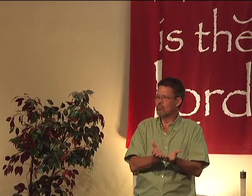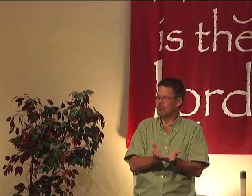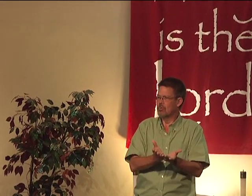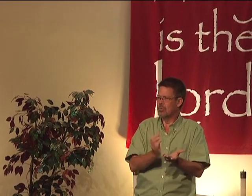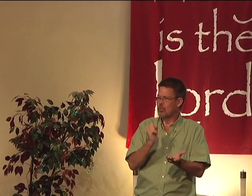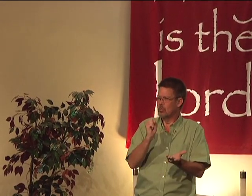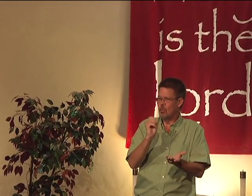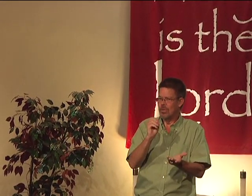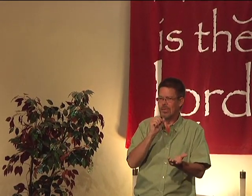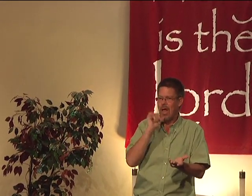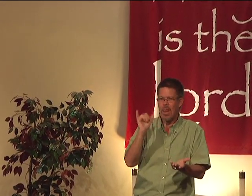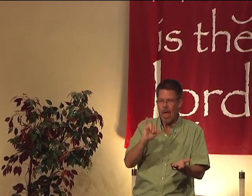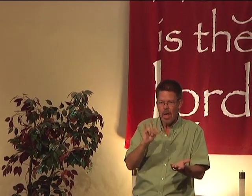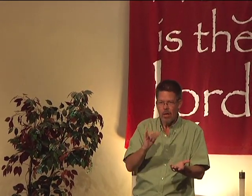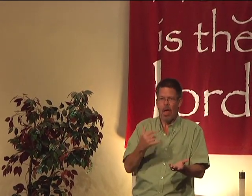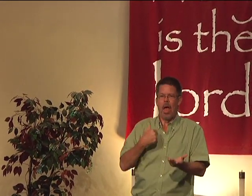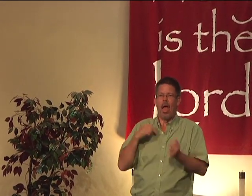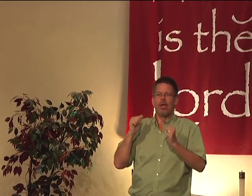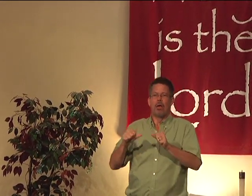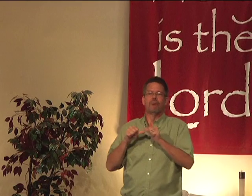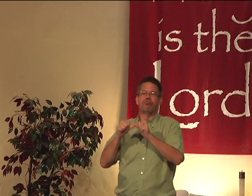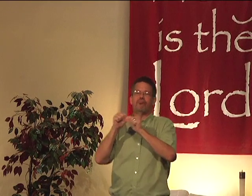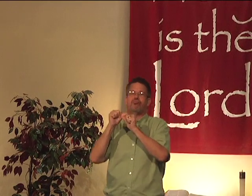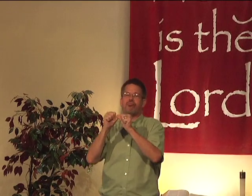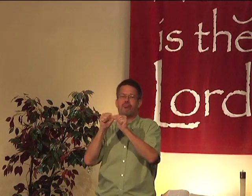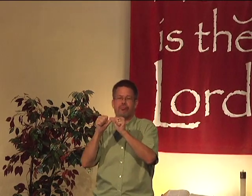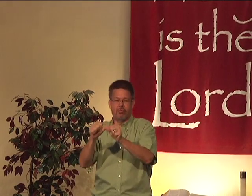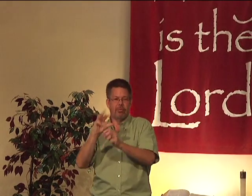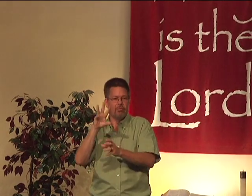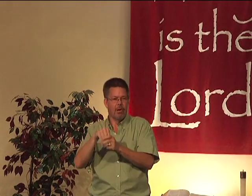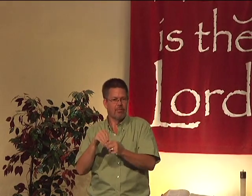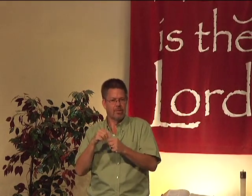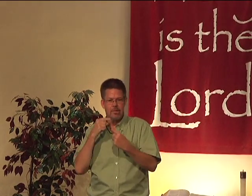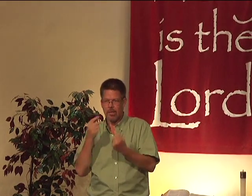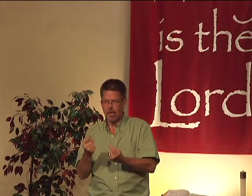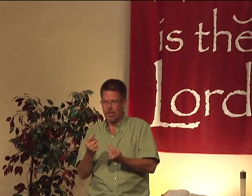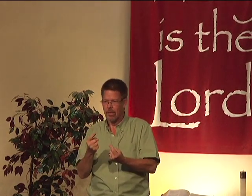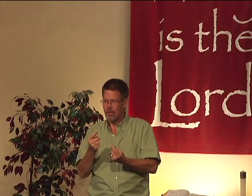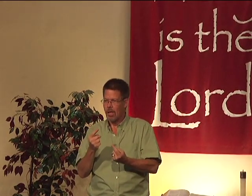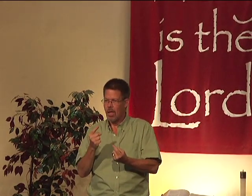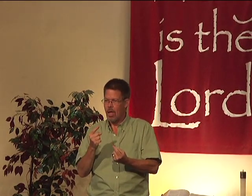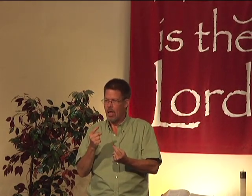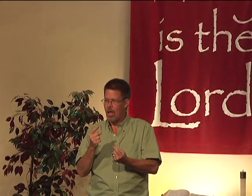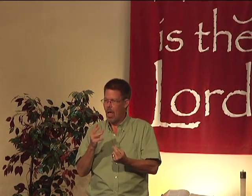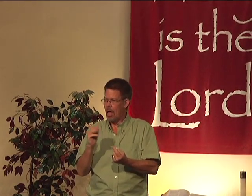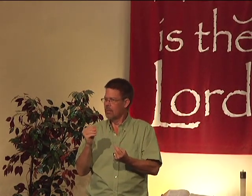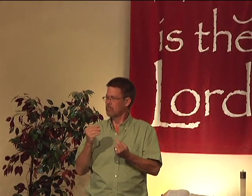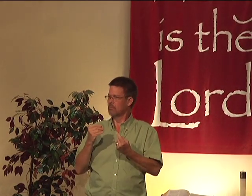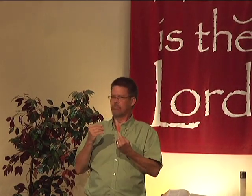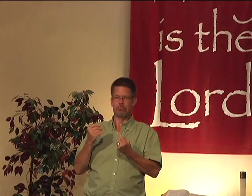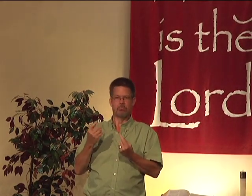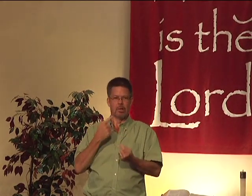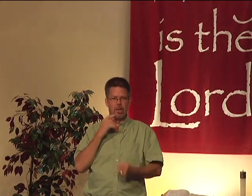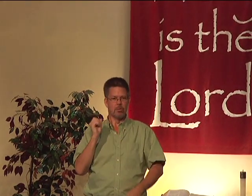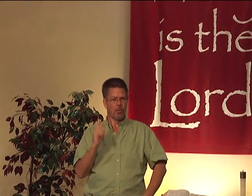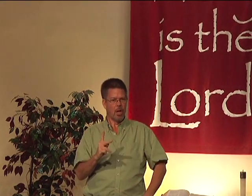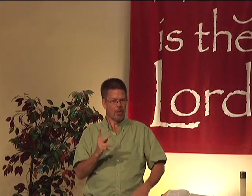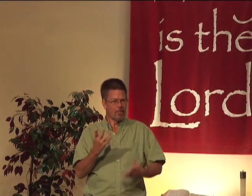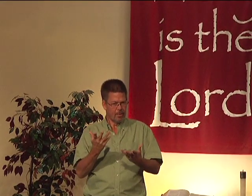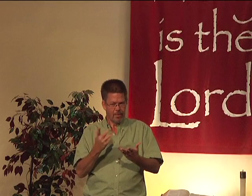Like a guidebook. It's not like I can continue to do these things and be involved in sin and then